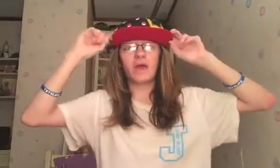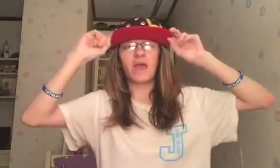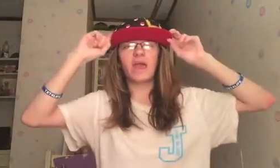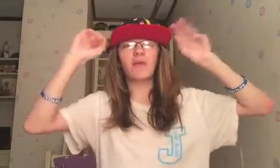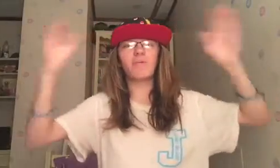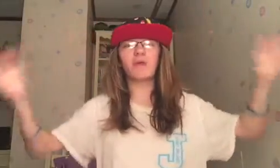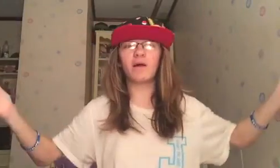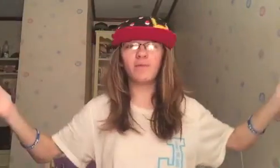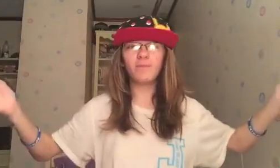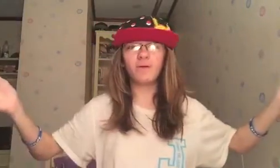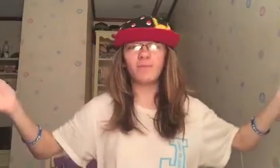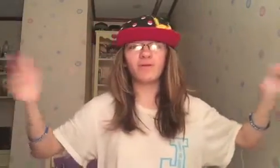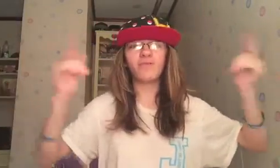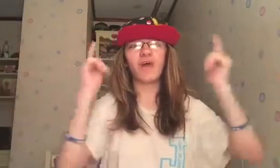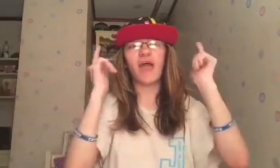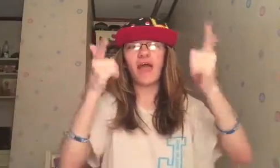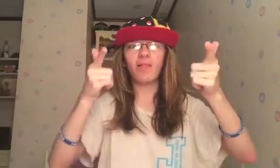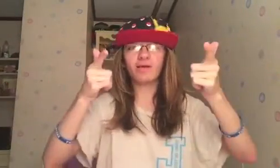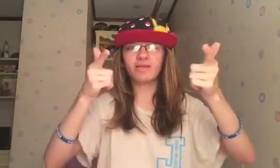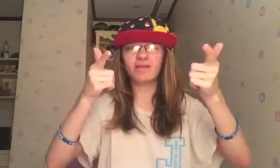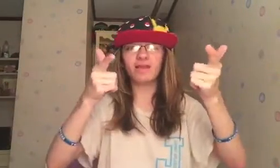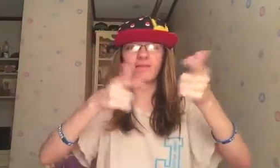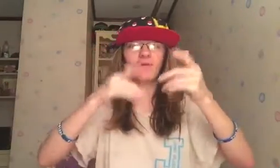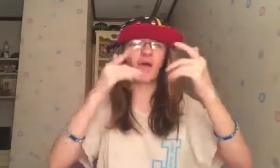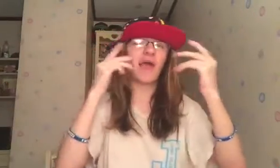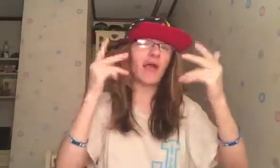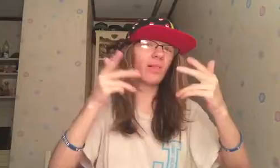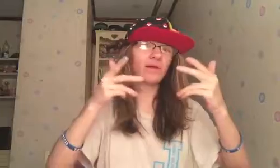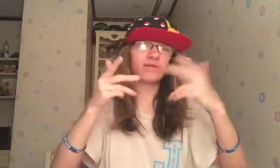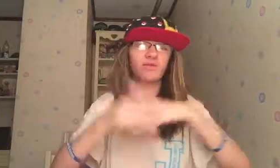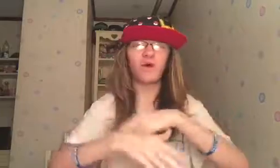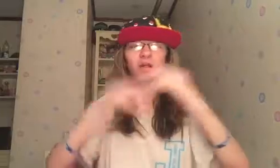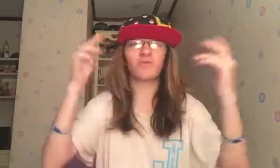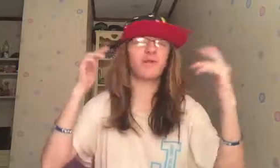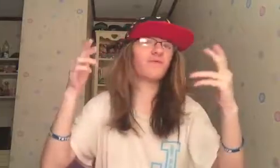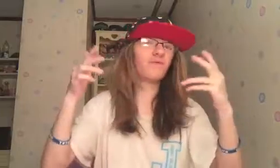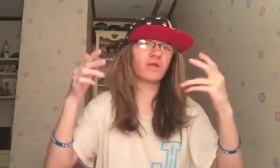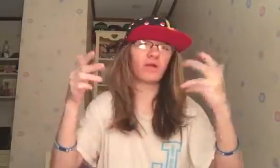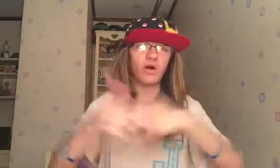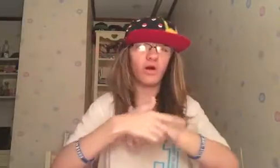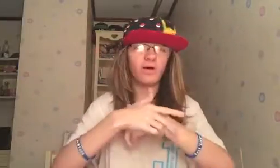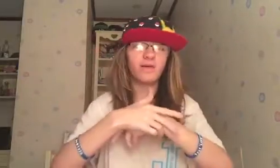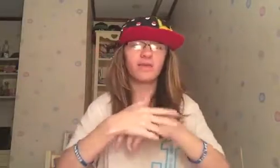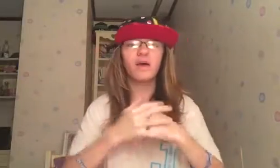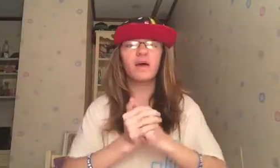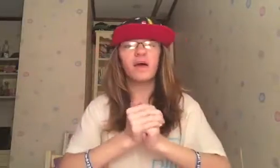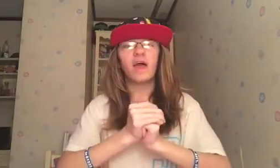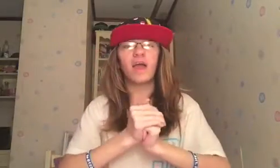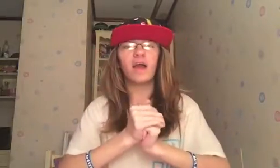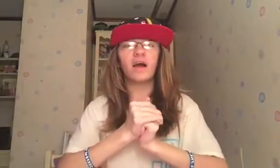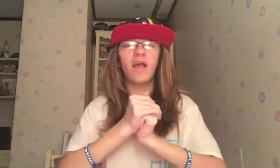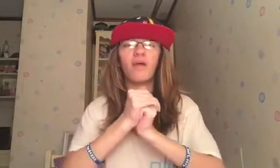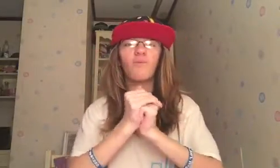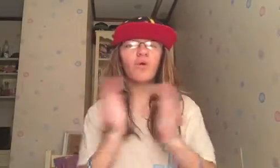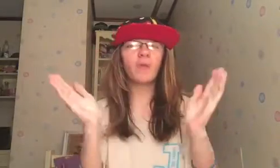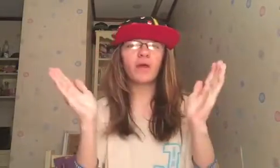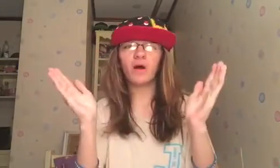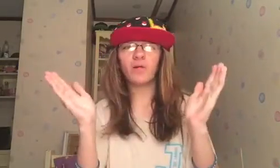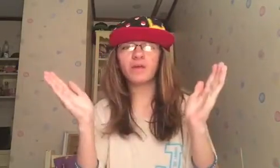And become part of the Alex team or the Alex squad, whatever you want to call us. And I will be calling